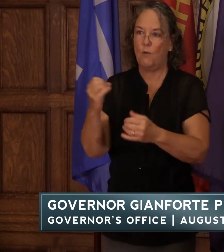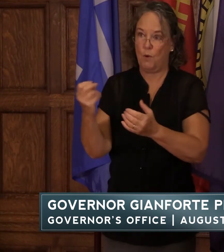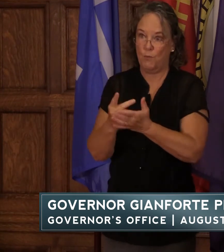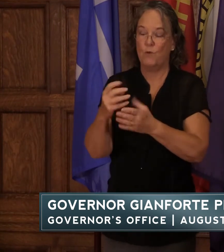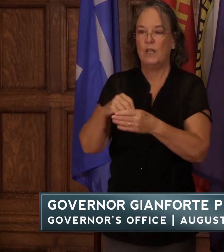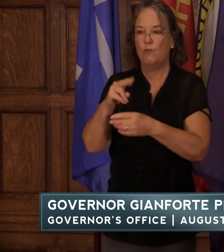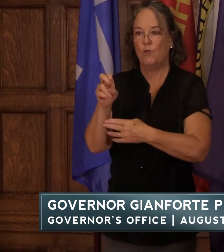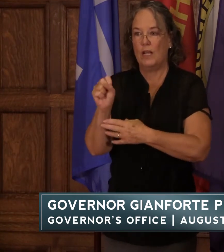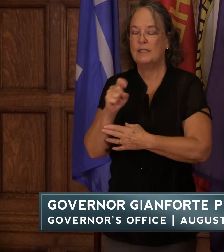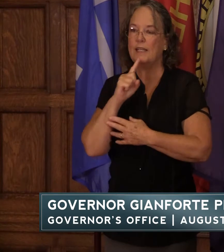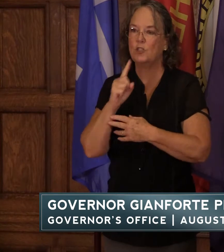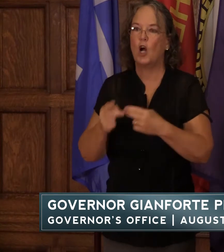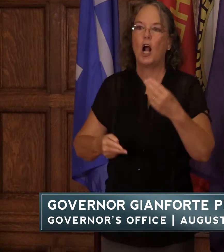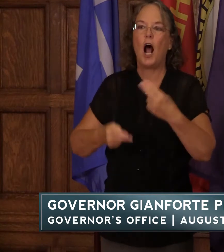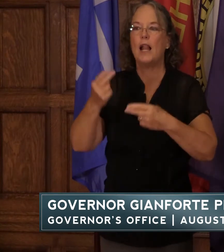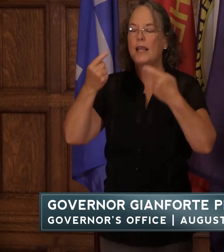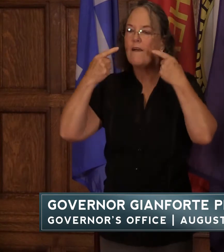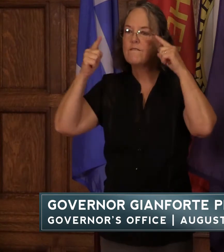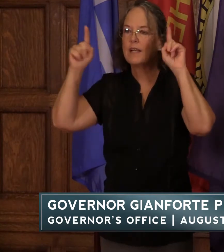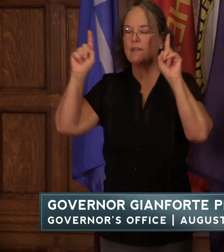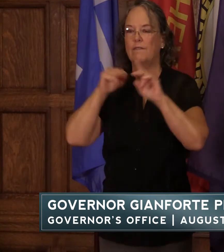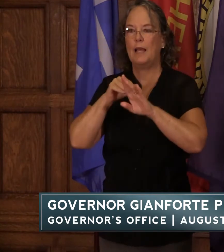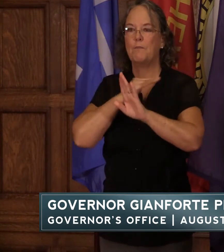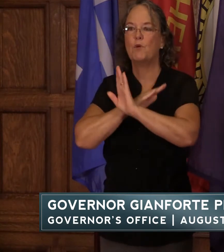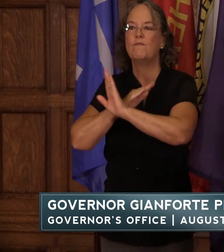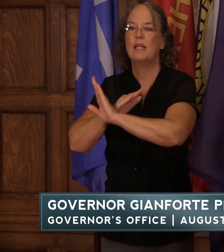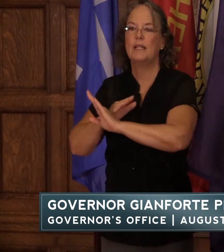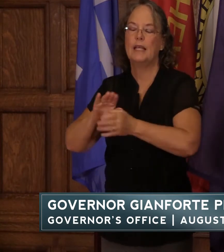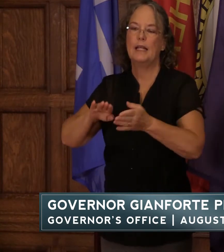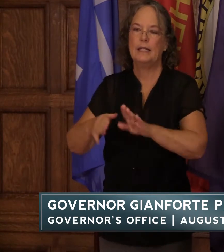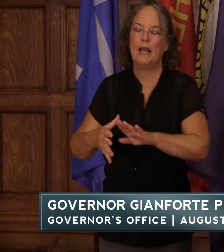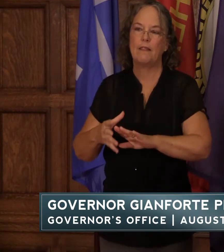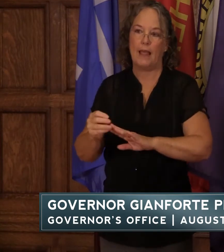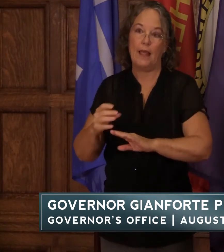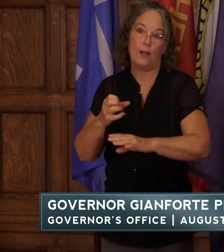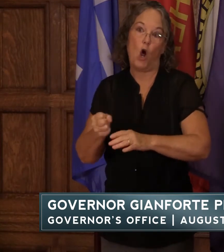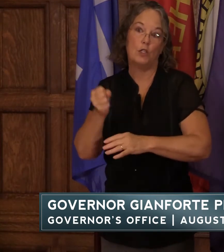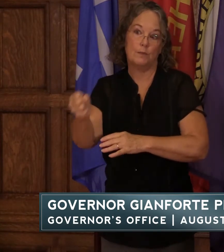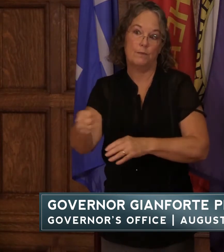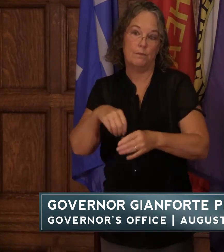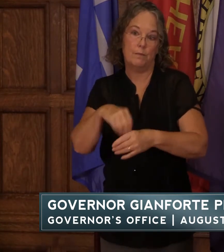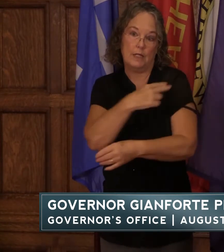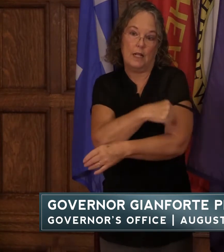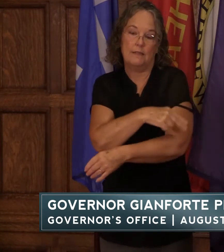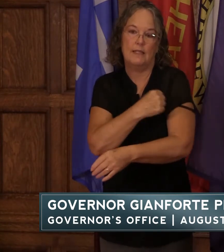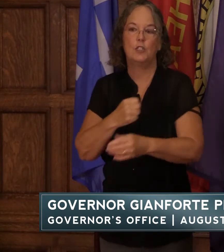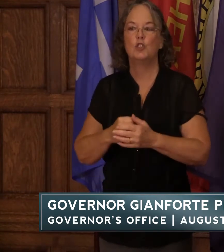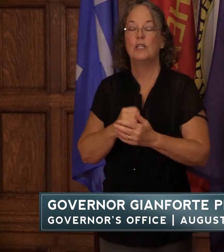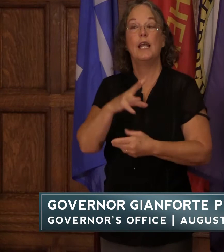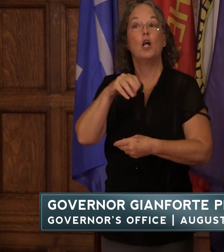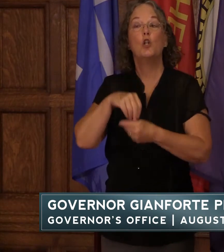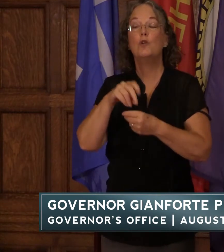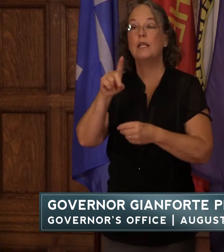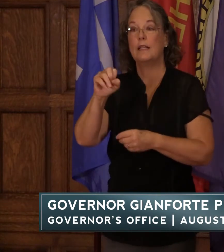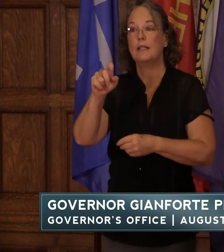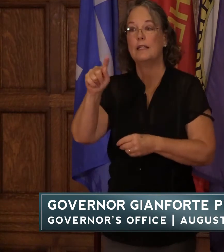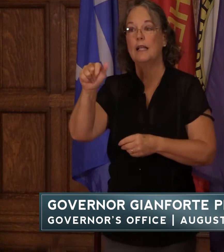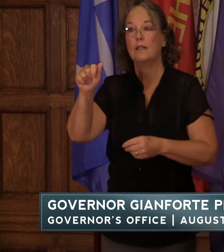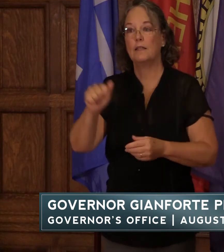severe illness and hospitalization including against the delta variant i'll turn it back over to you thank